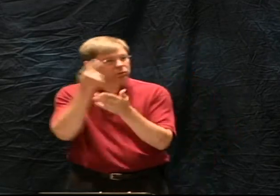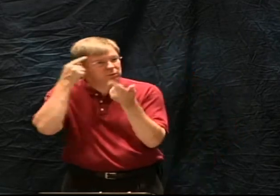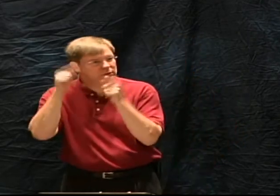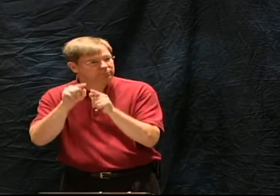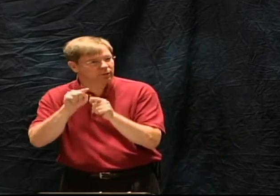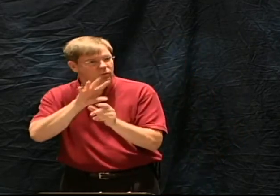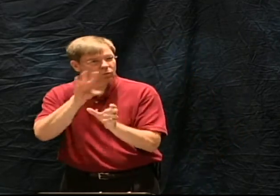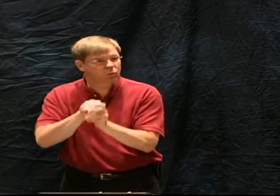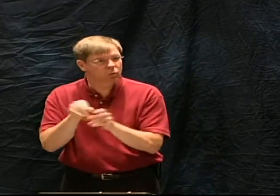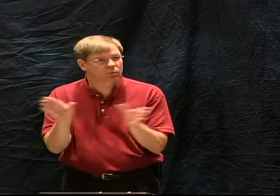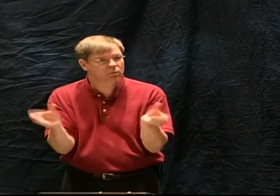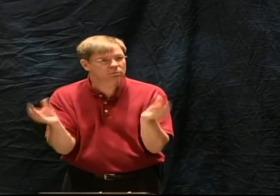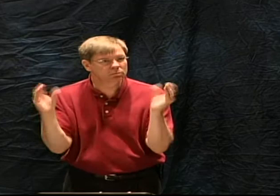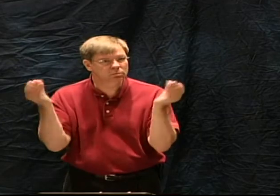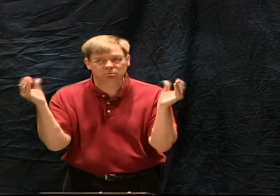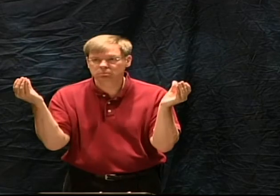Or the New Testament as well?